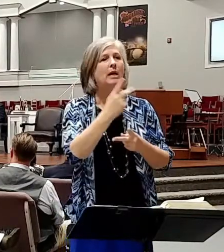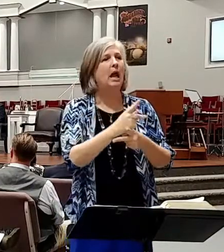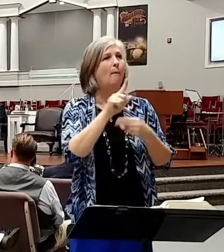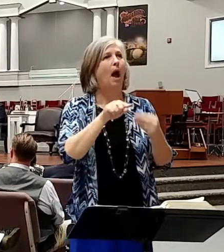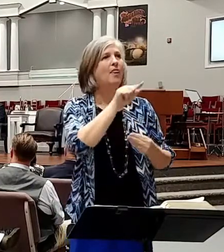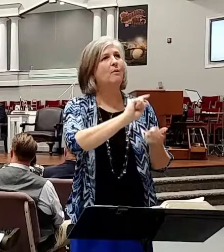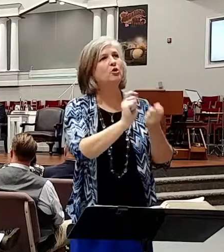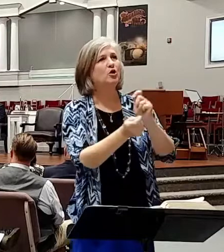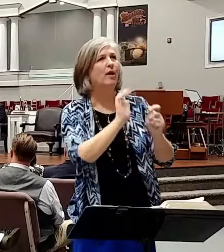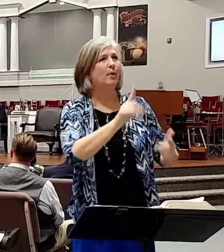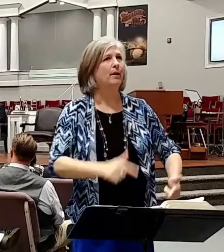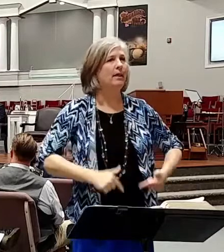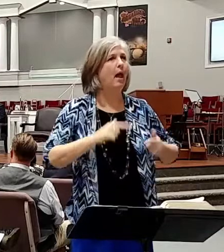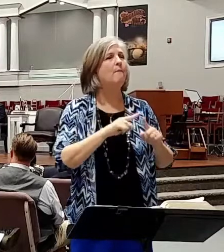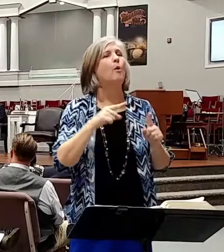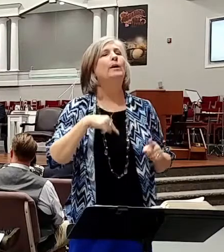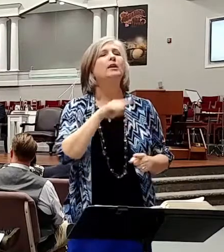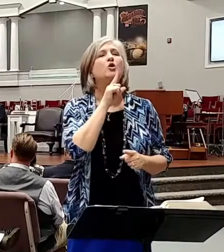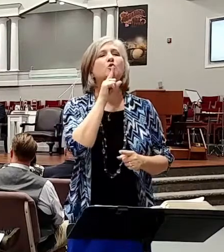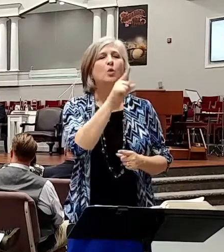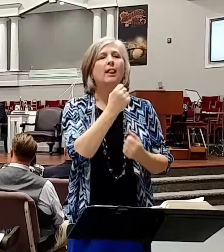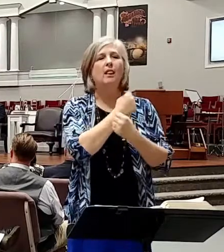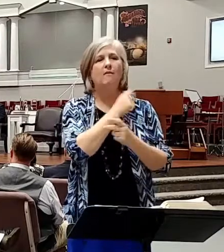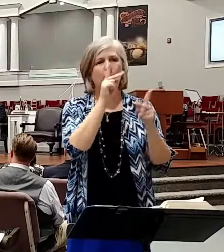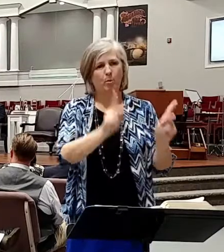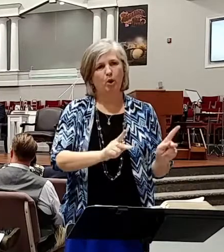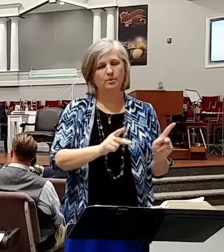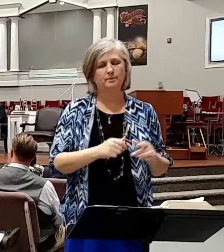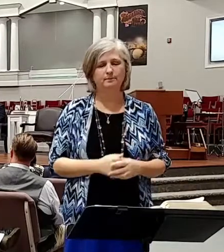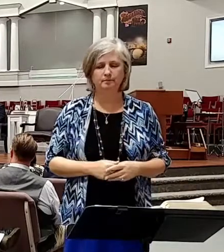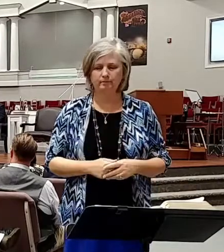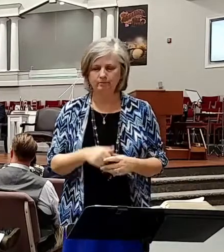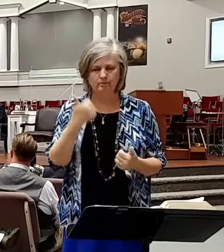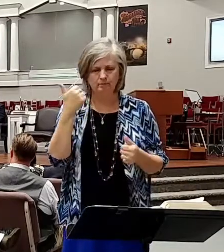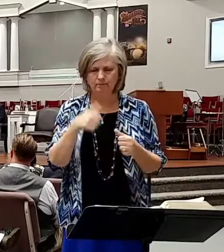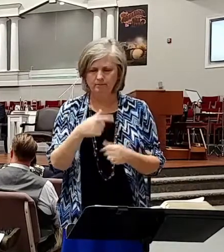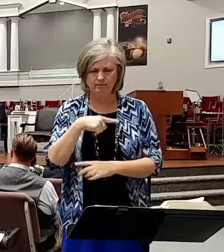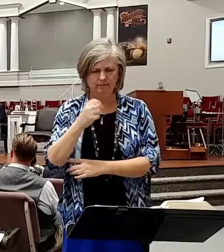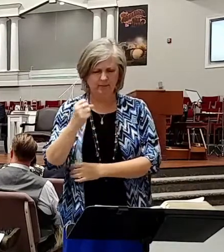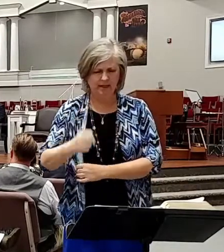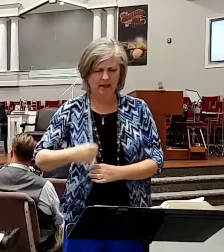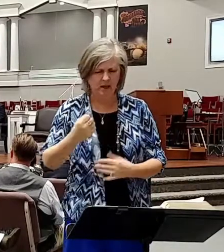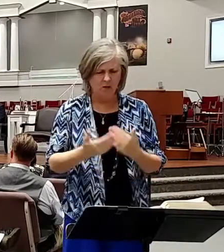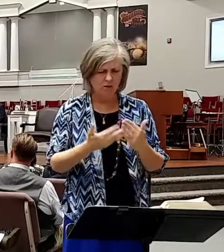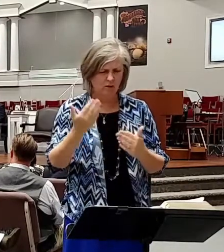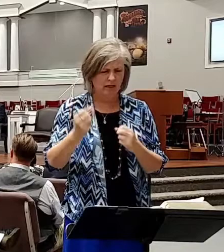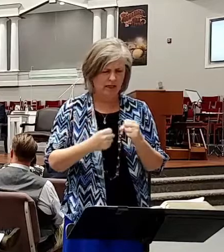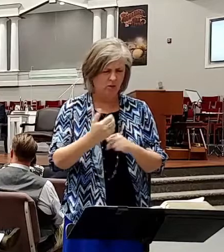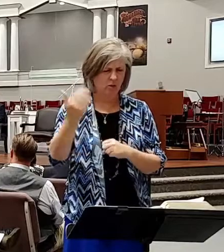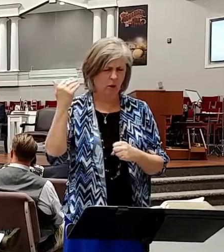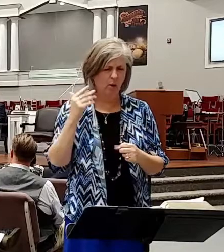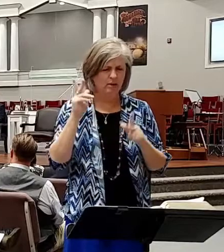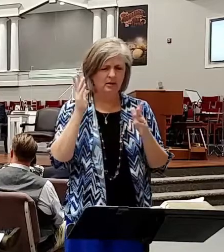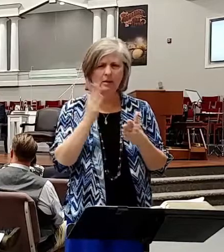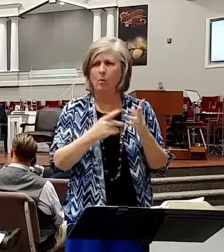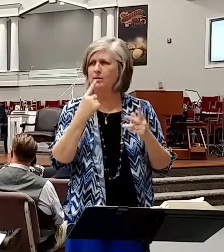genuinely love them. I believe, I don't remember who it was, but years ago, somebody put this in my mind that we have to love people where they are